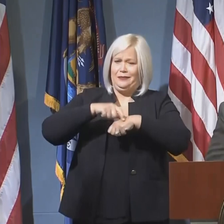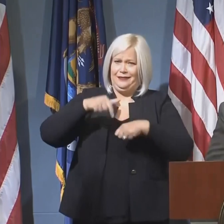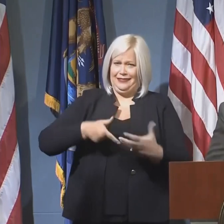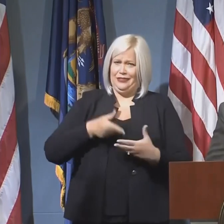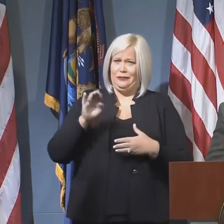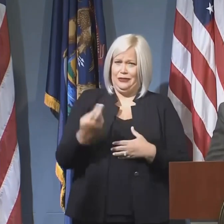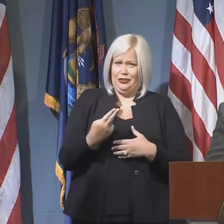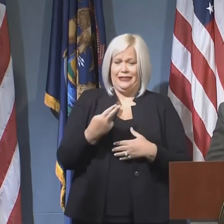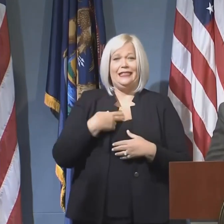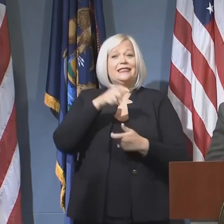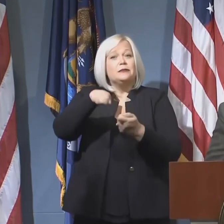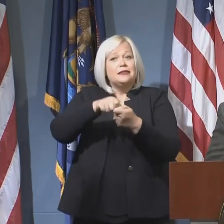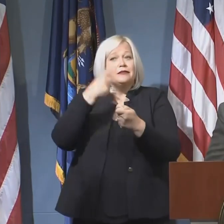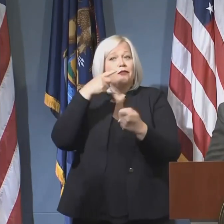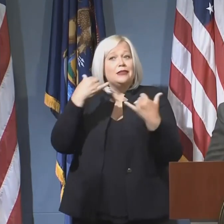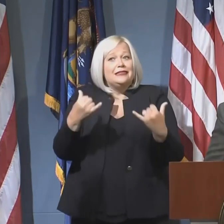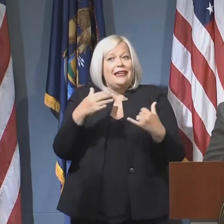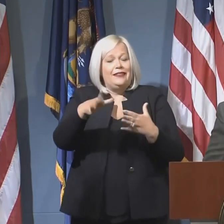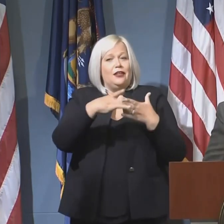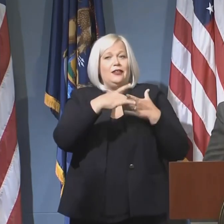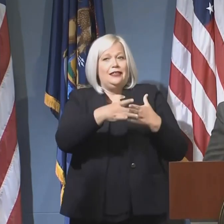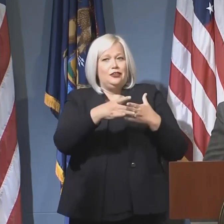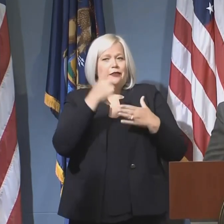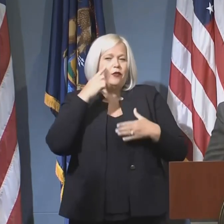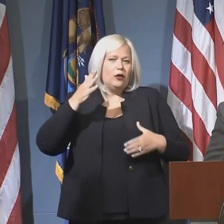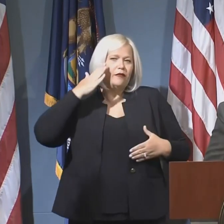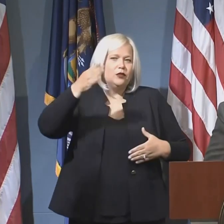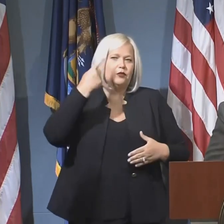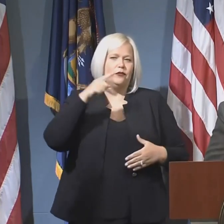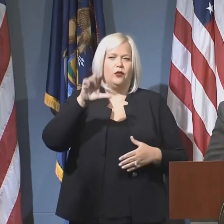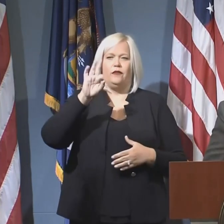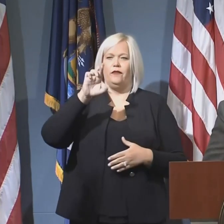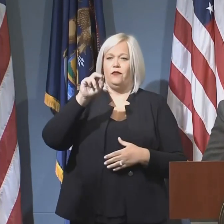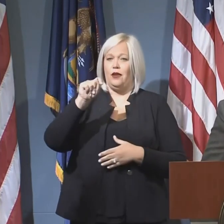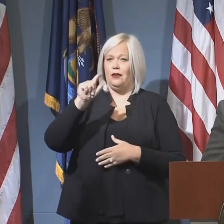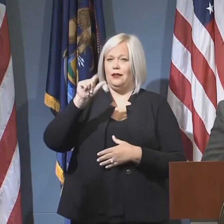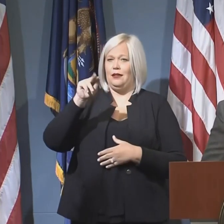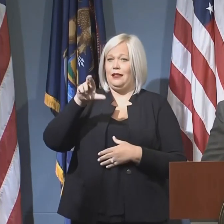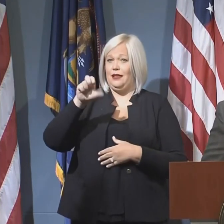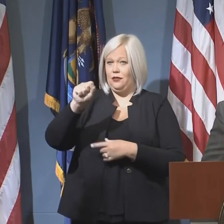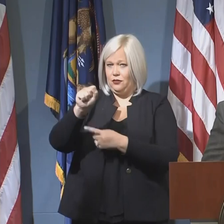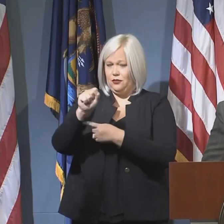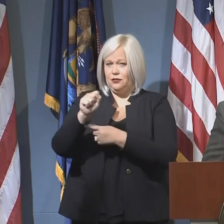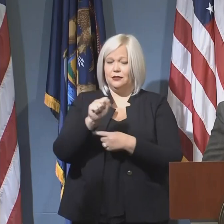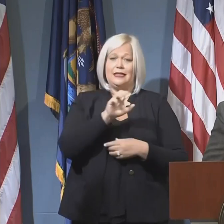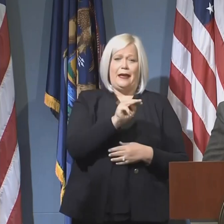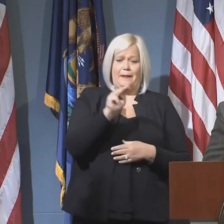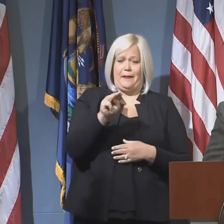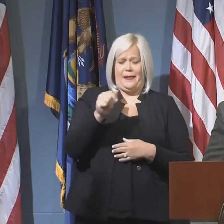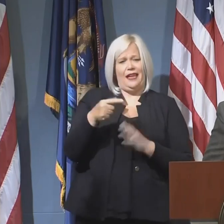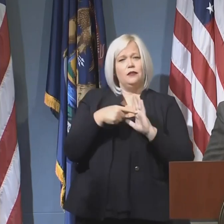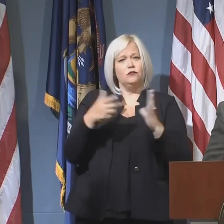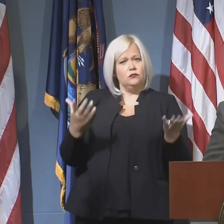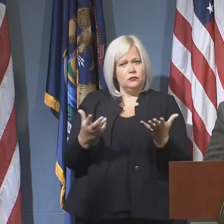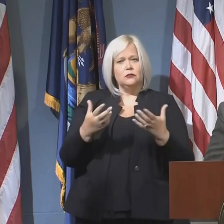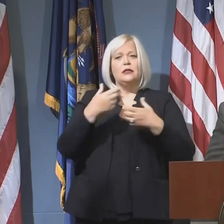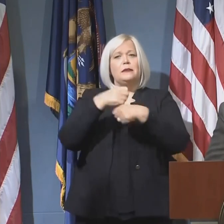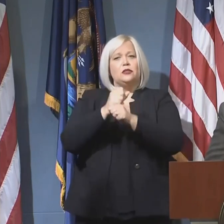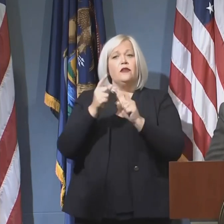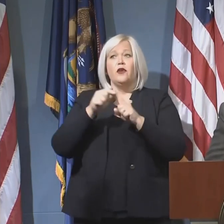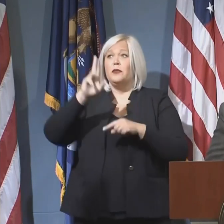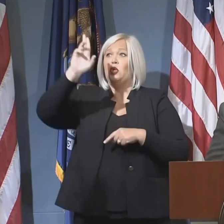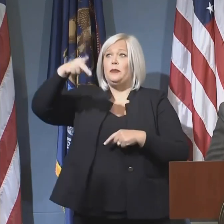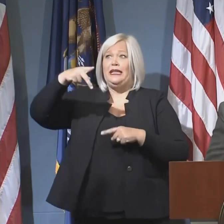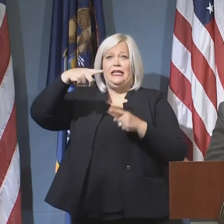and in particular for today, their leadership on futures for frontliners. The MMA represents Michigan manufacturers from the UP